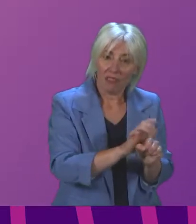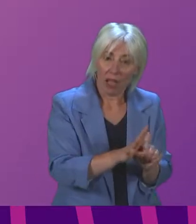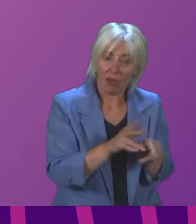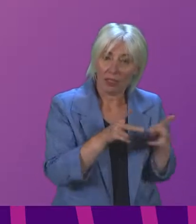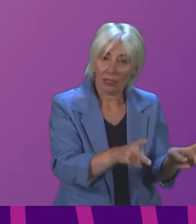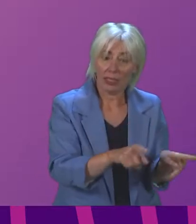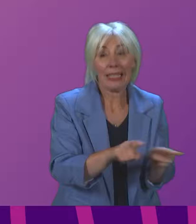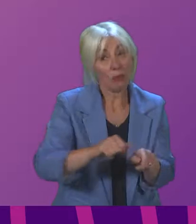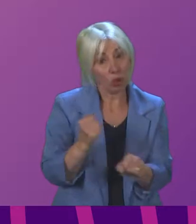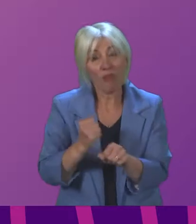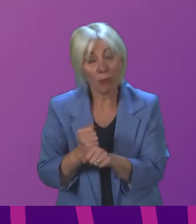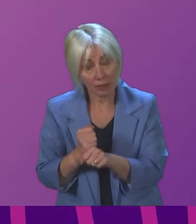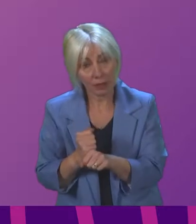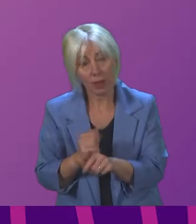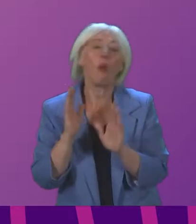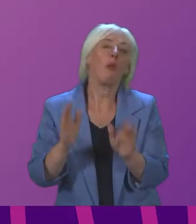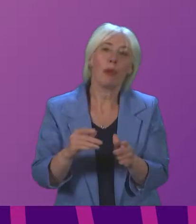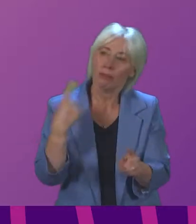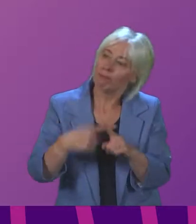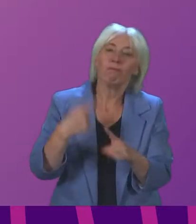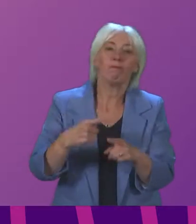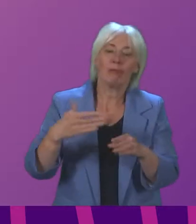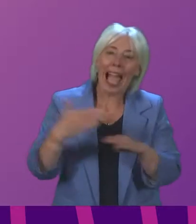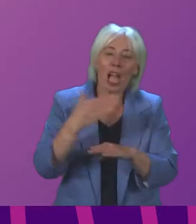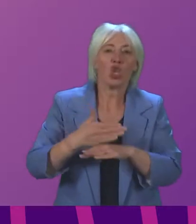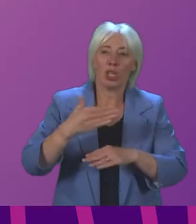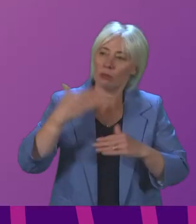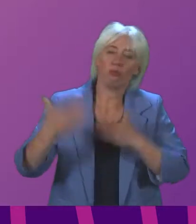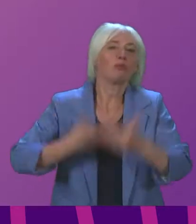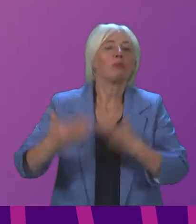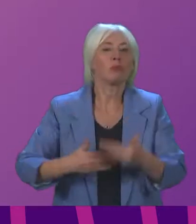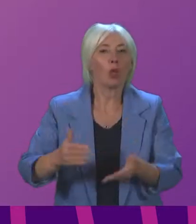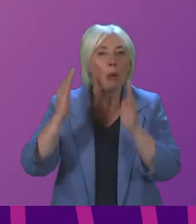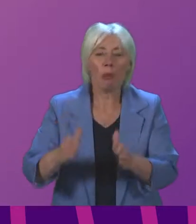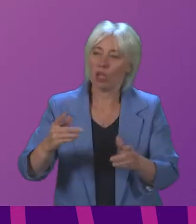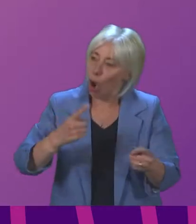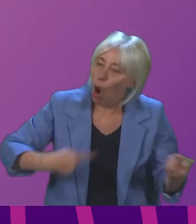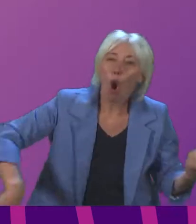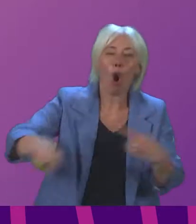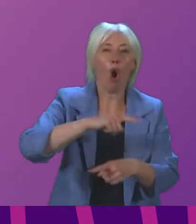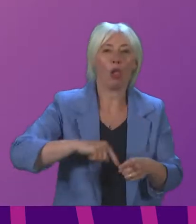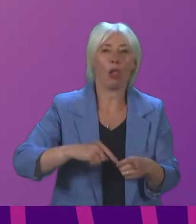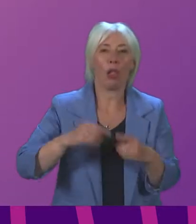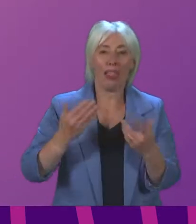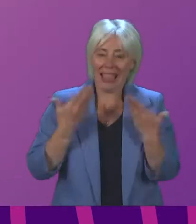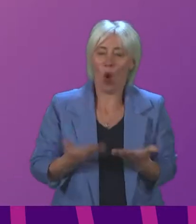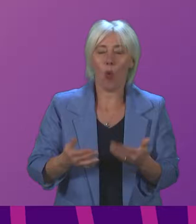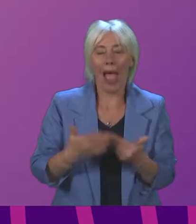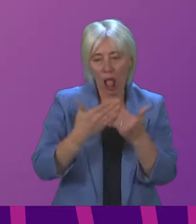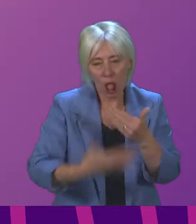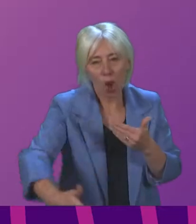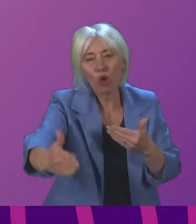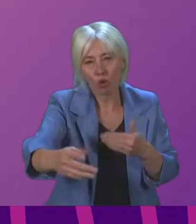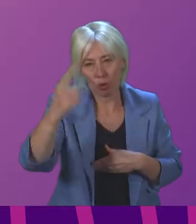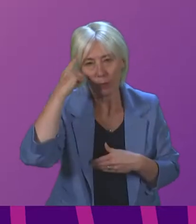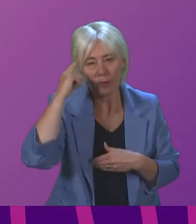true for the Scottish Government. We must see prompt action and that action must be taken with us all and the long term in mind. We